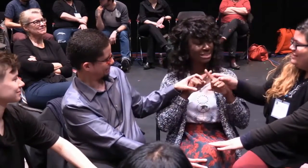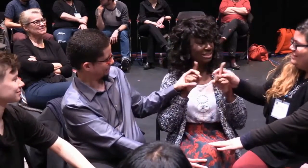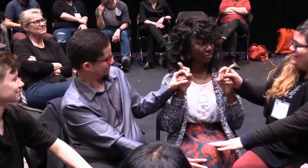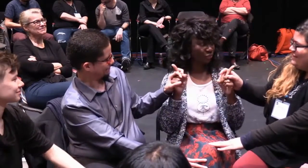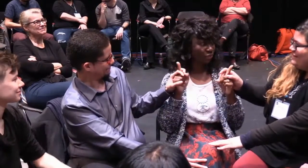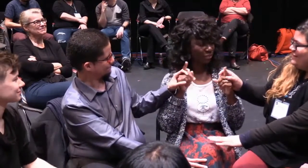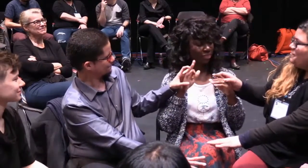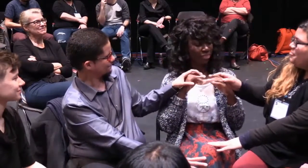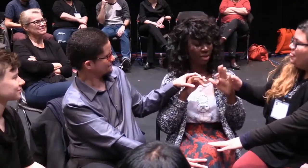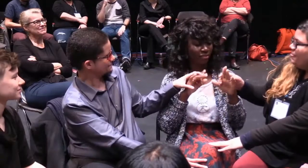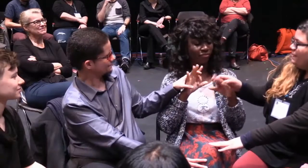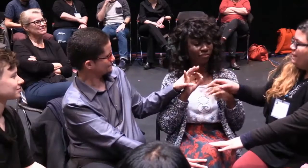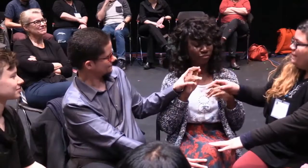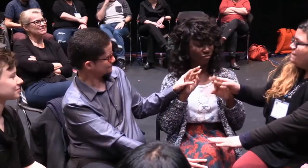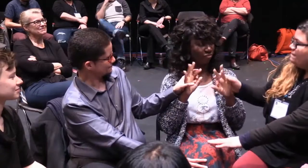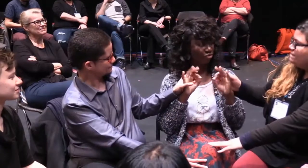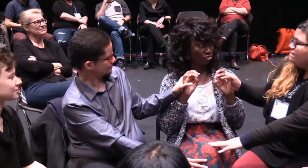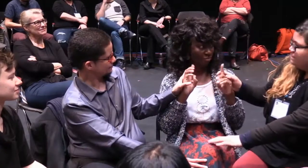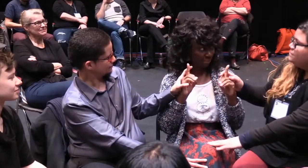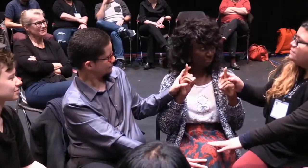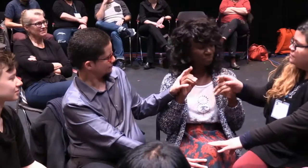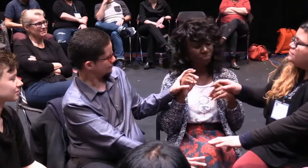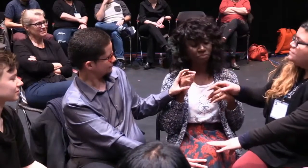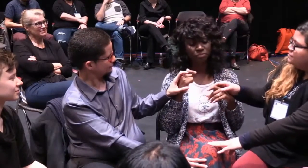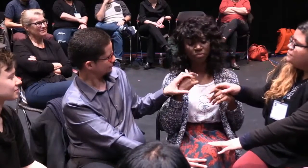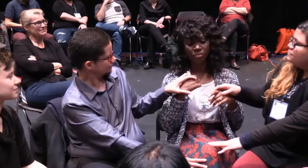My experience is different than his.